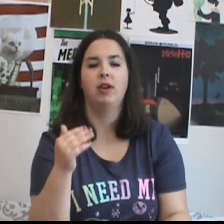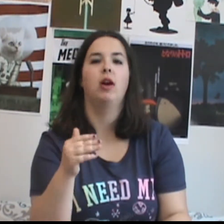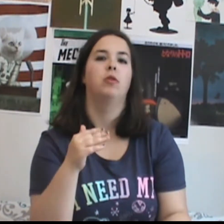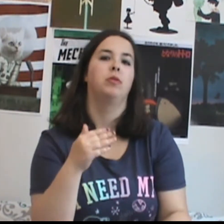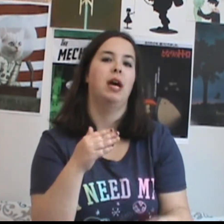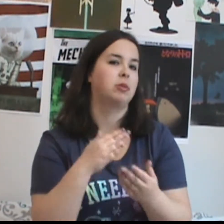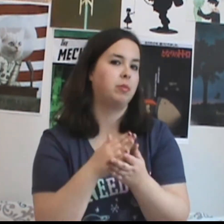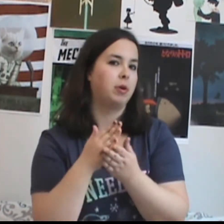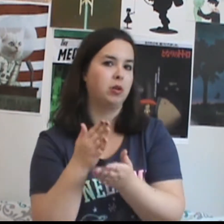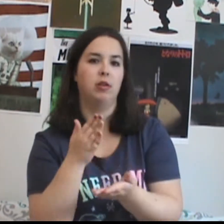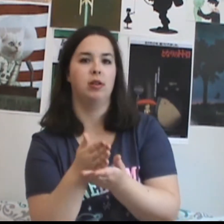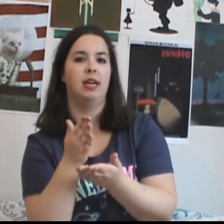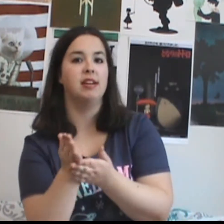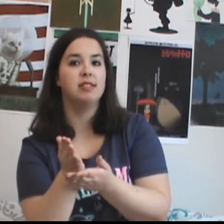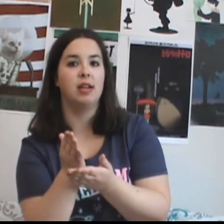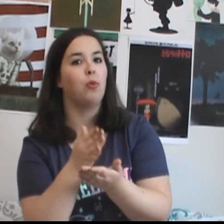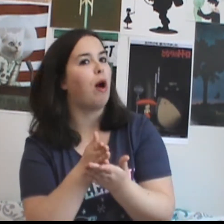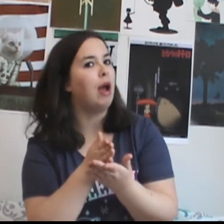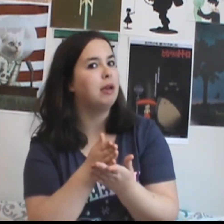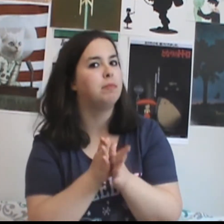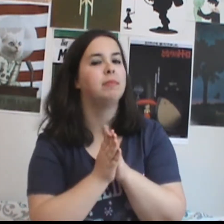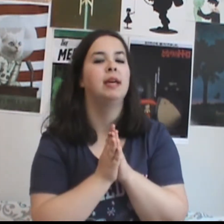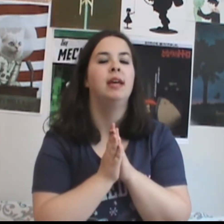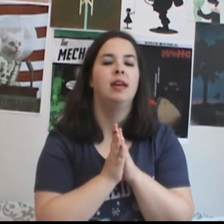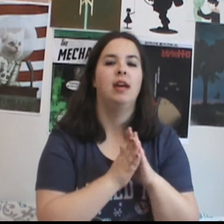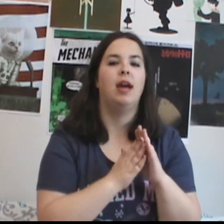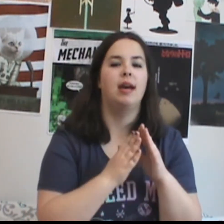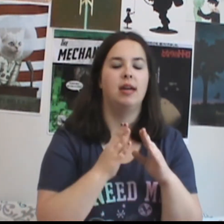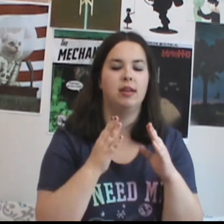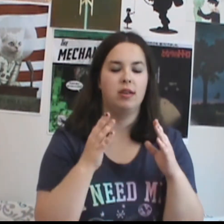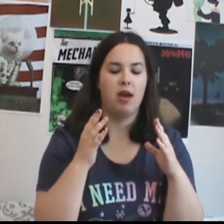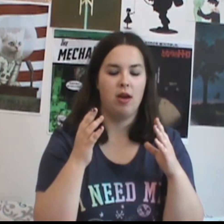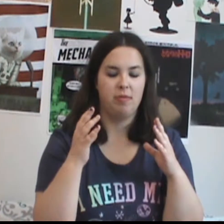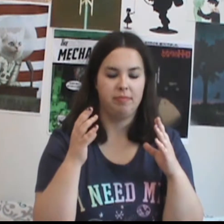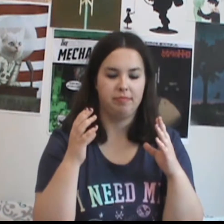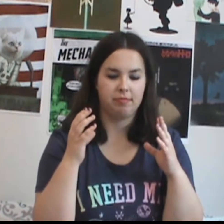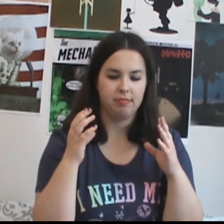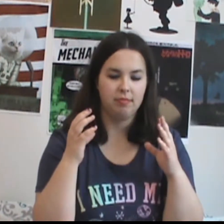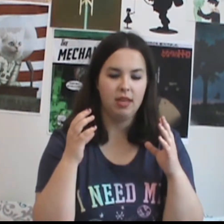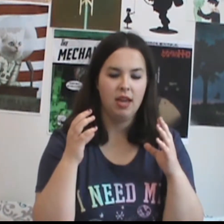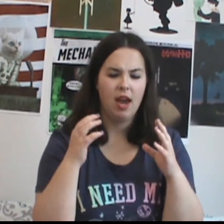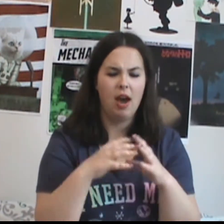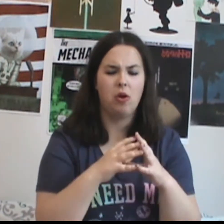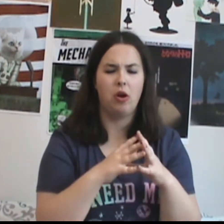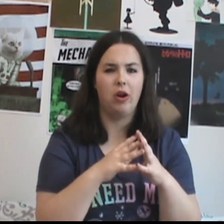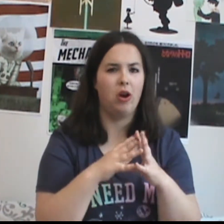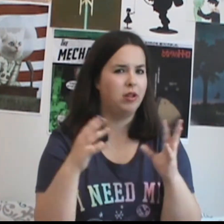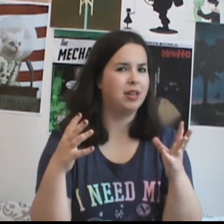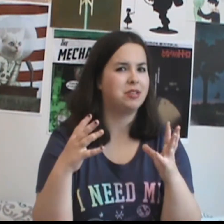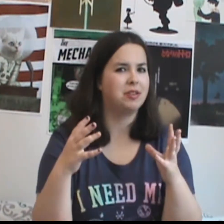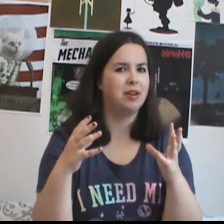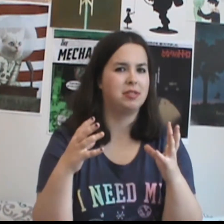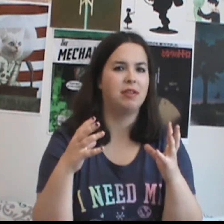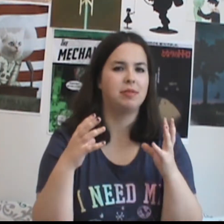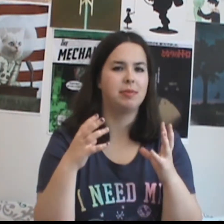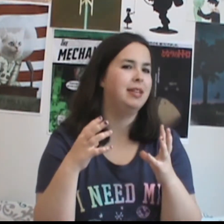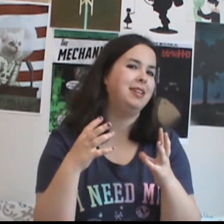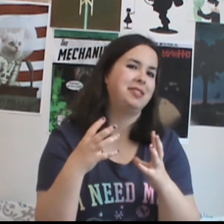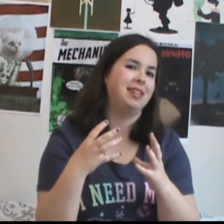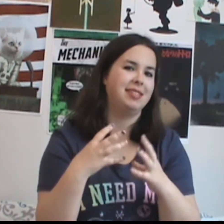figure out who the actual murderer is and why. And how all that turned down stuff was really interesting to